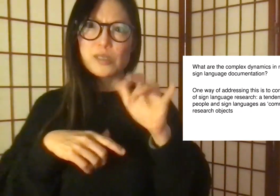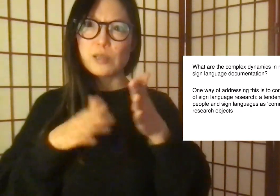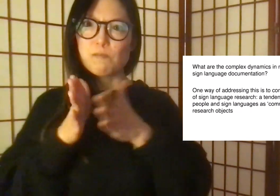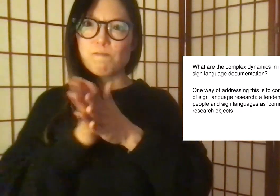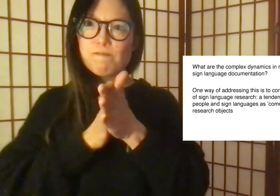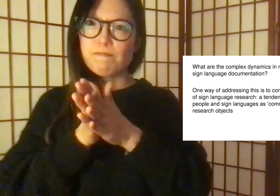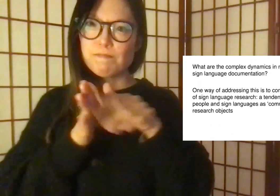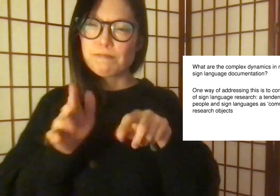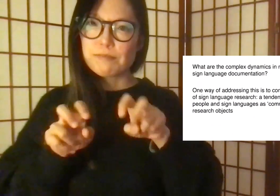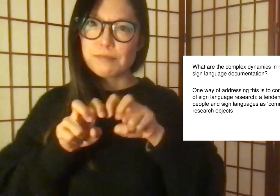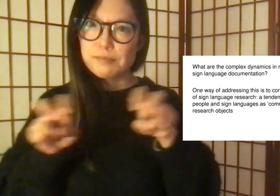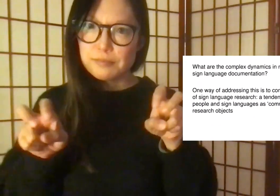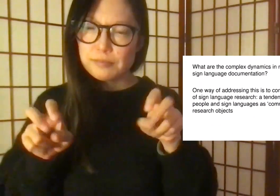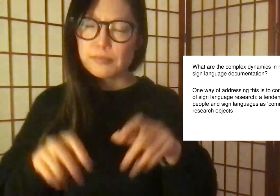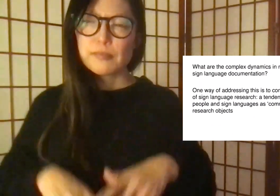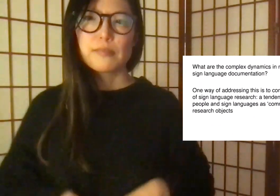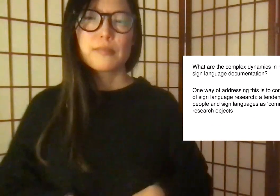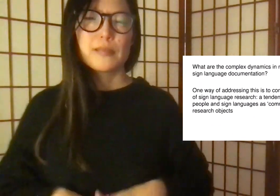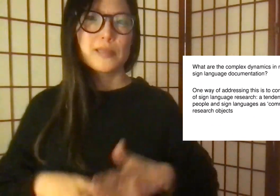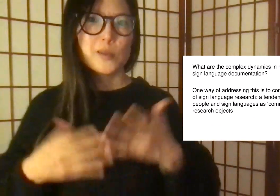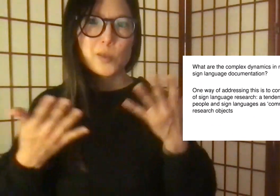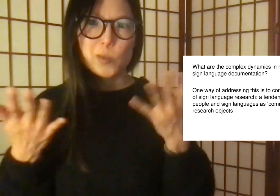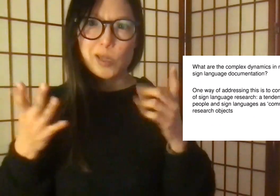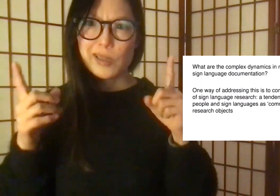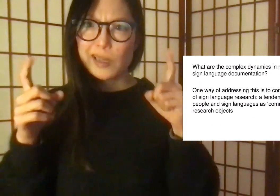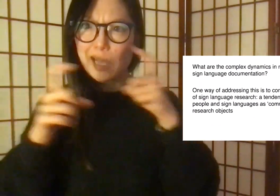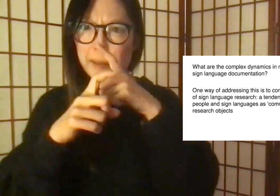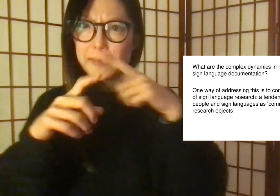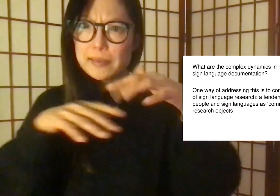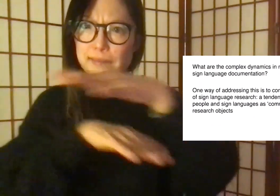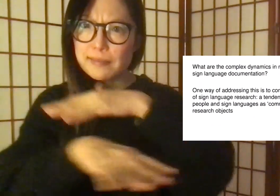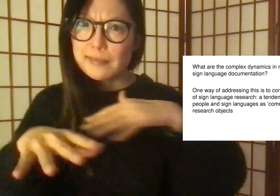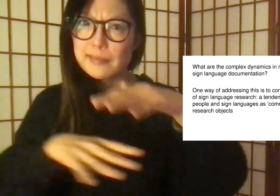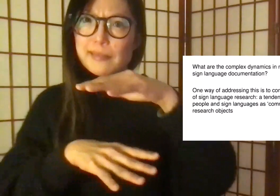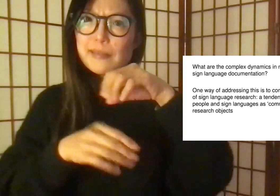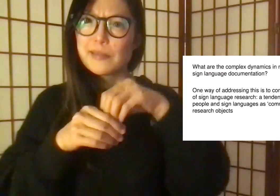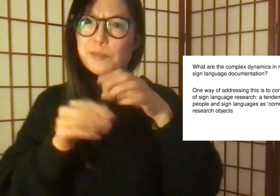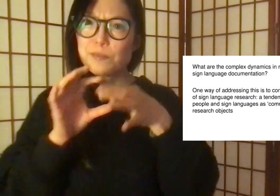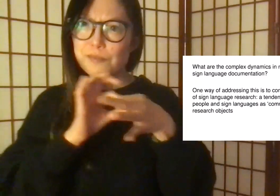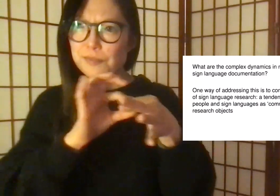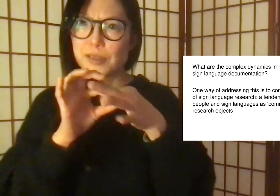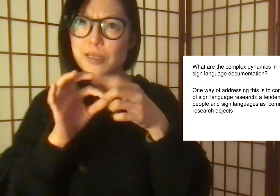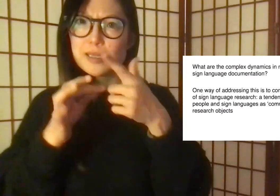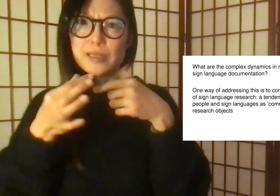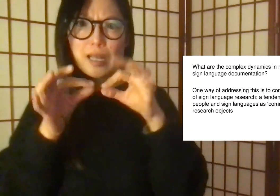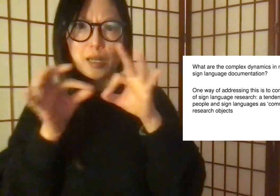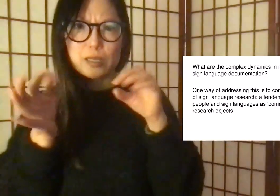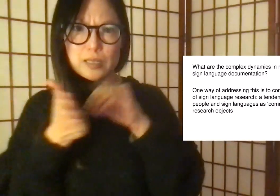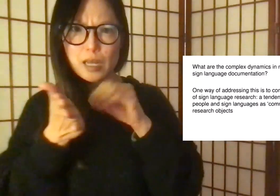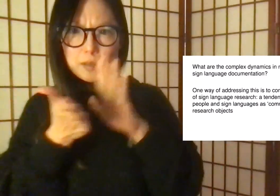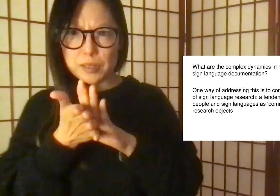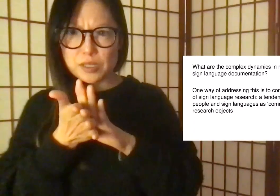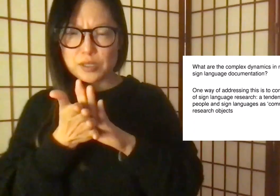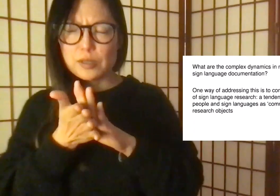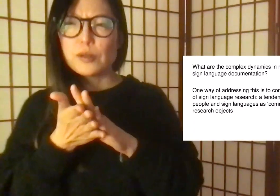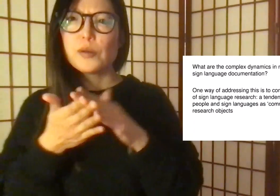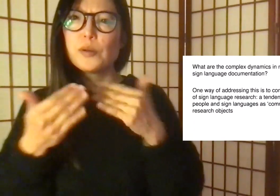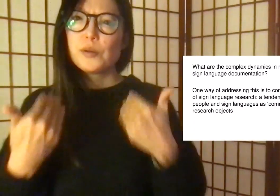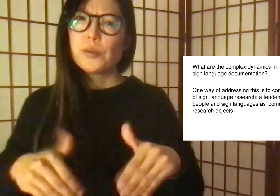Now, the big question that motivated our panel, what are the complex dynamics in